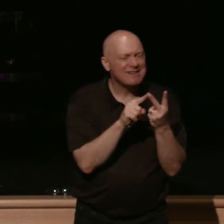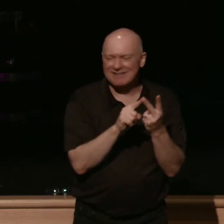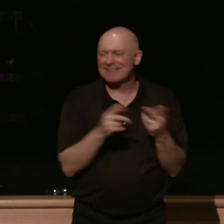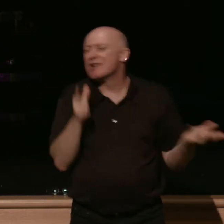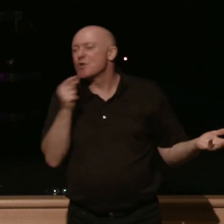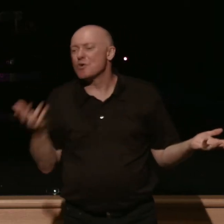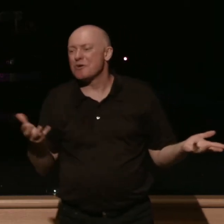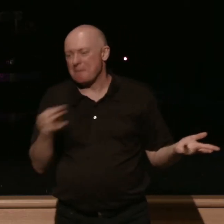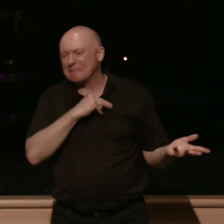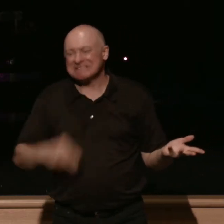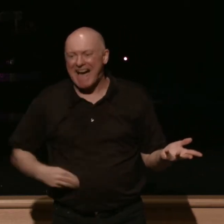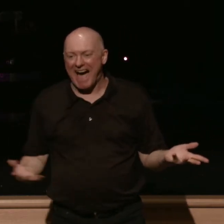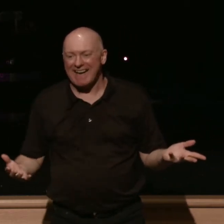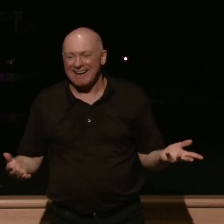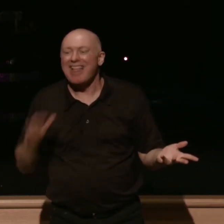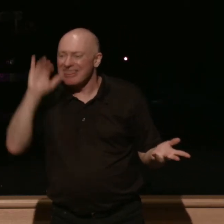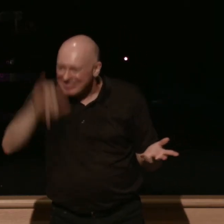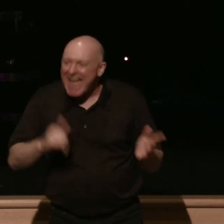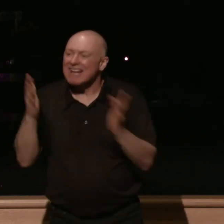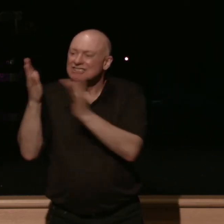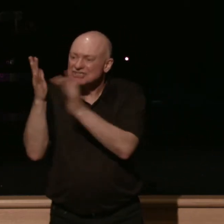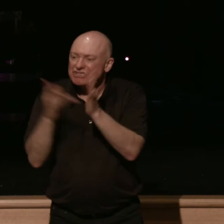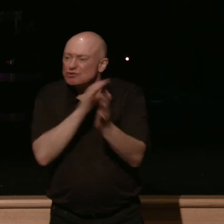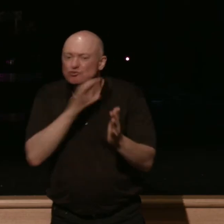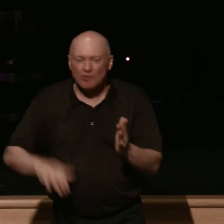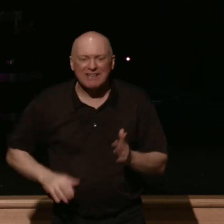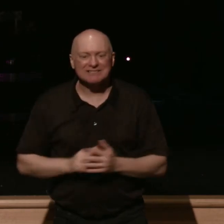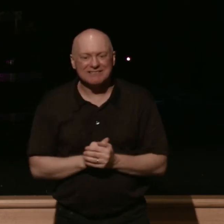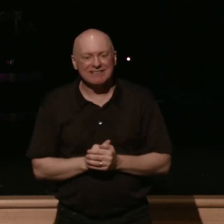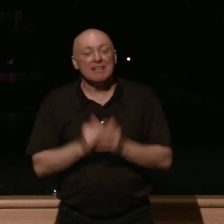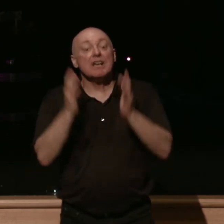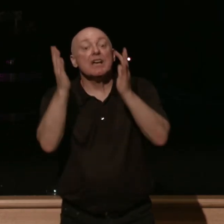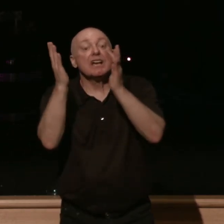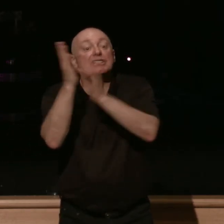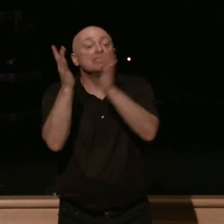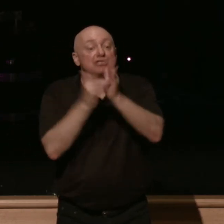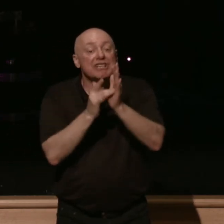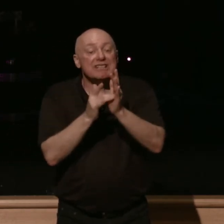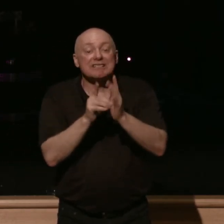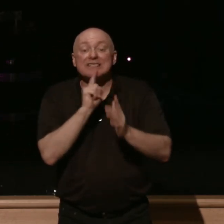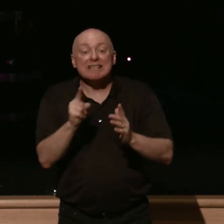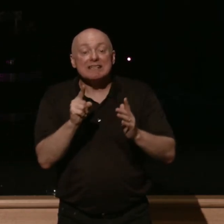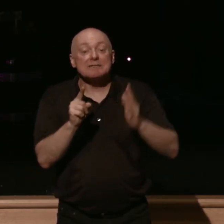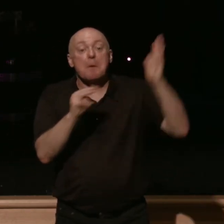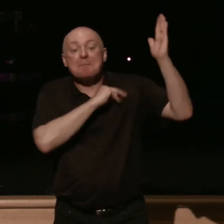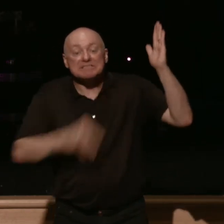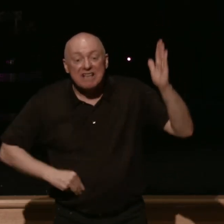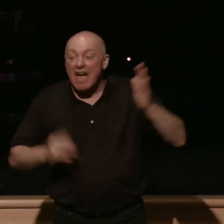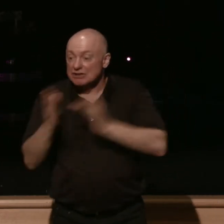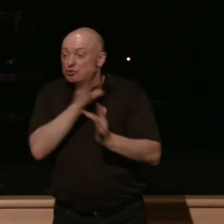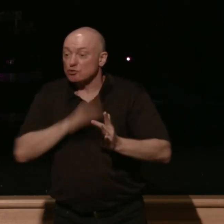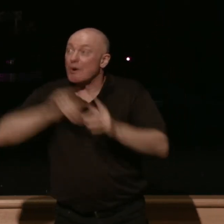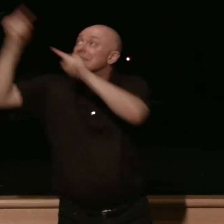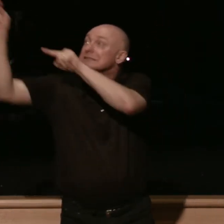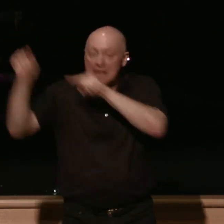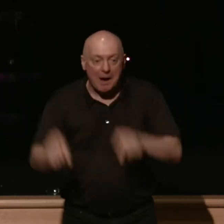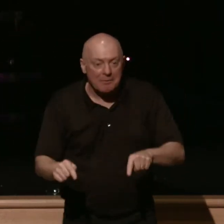messiah that this is jesus christ jesus the messiah jesus christ comes he is the one who